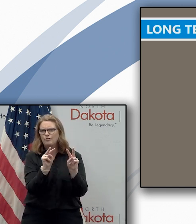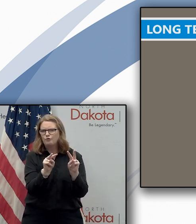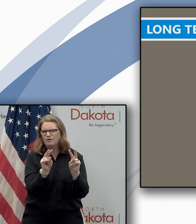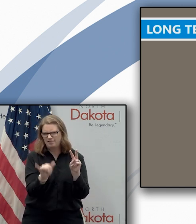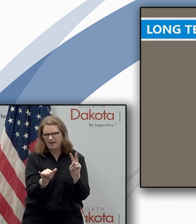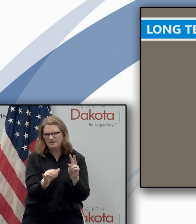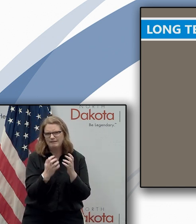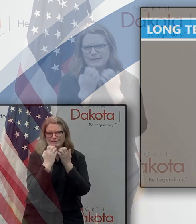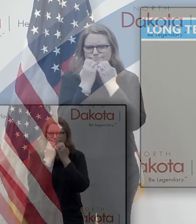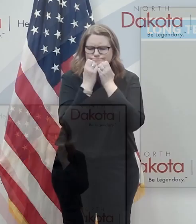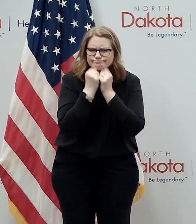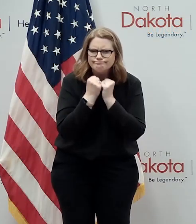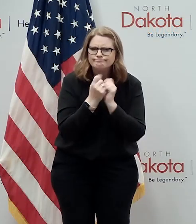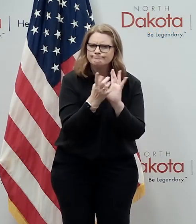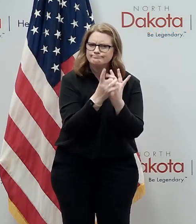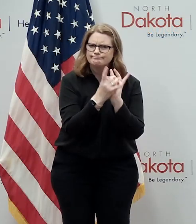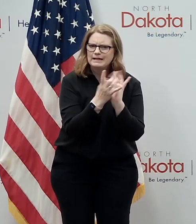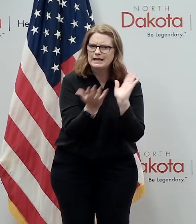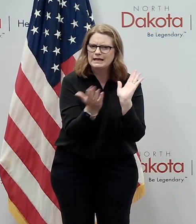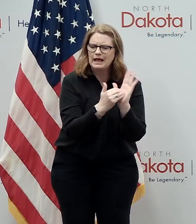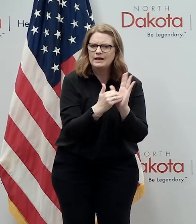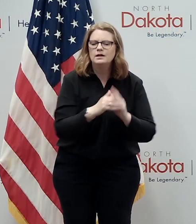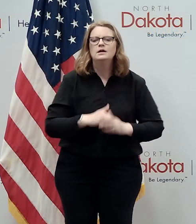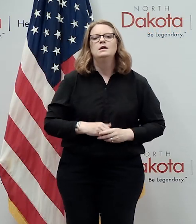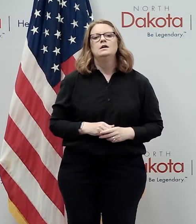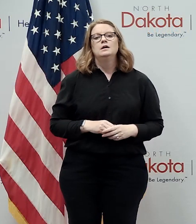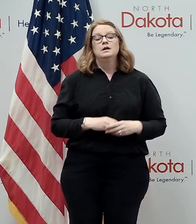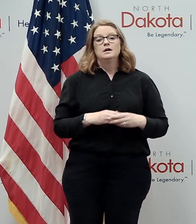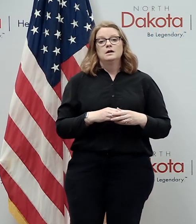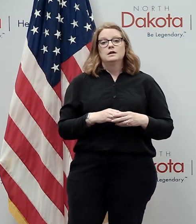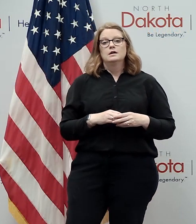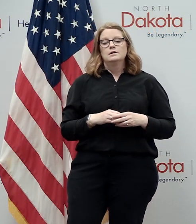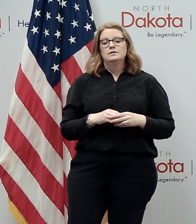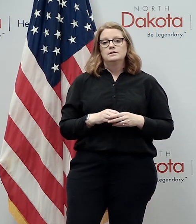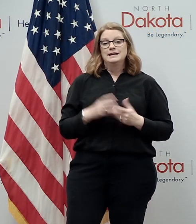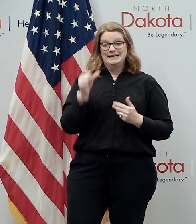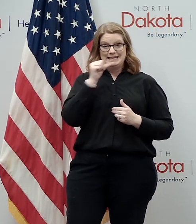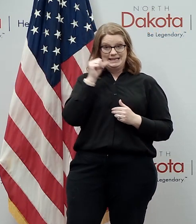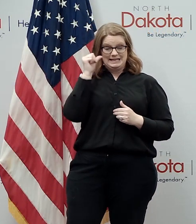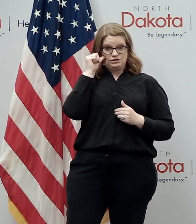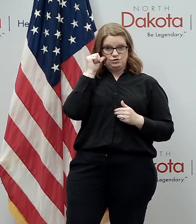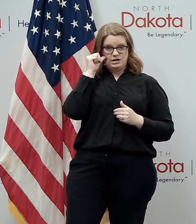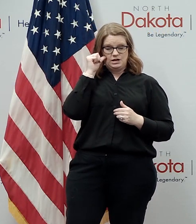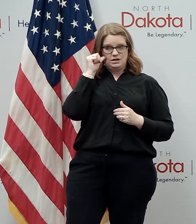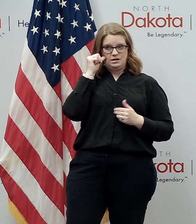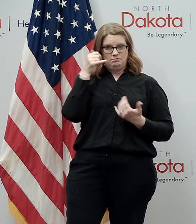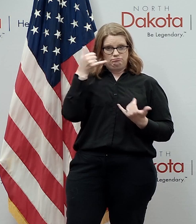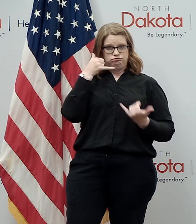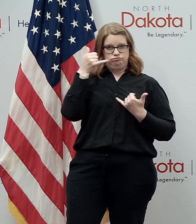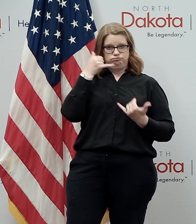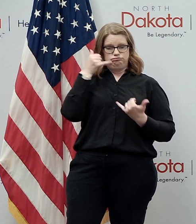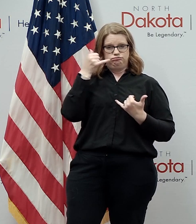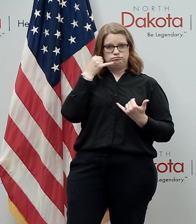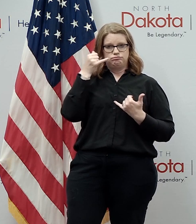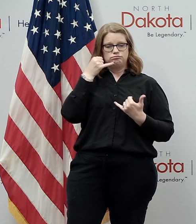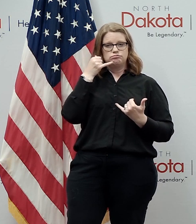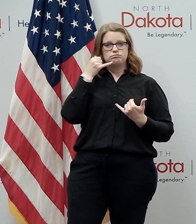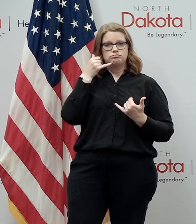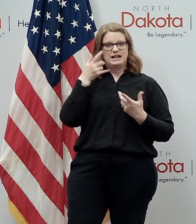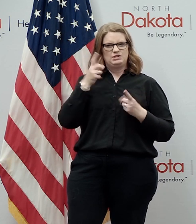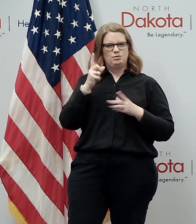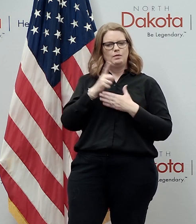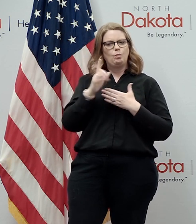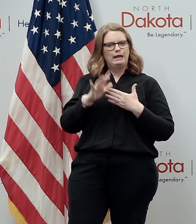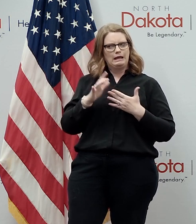i want to also say again from calls that we had yesterday and and over the